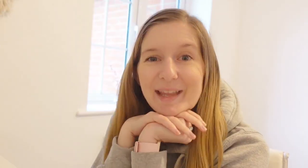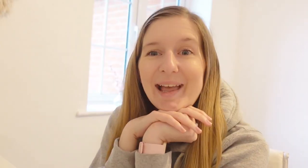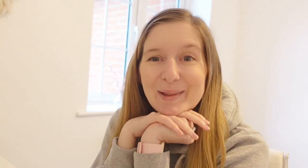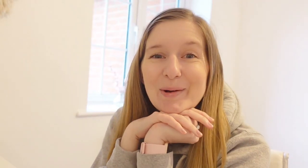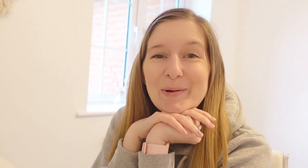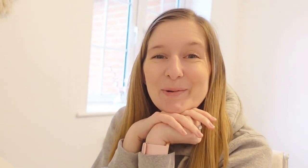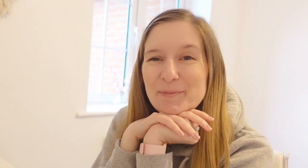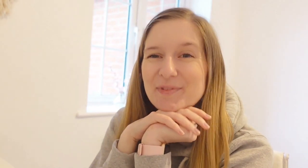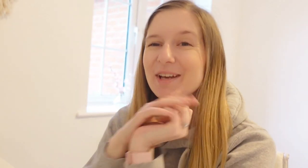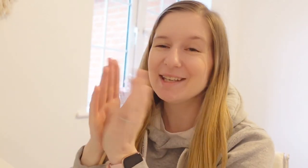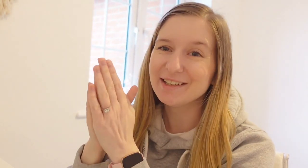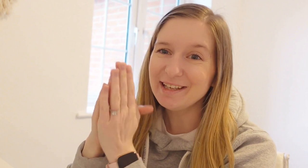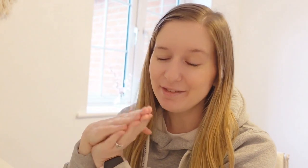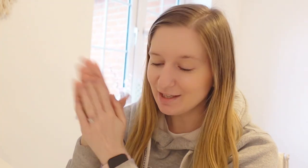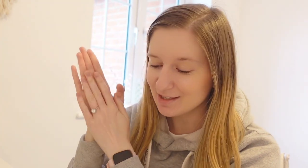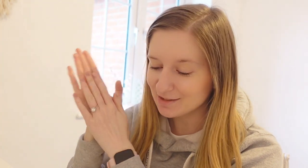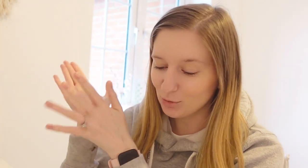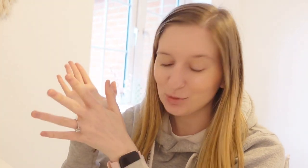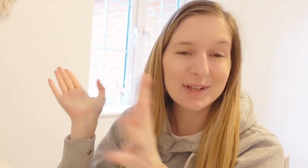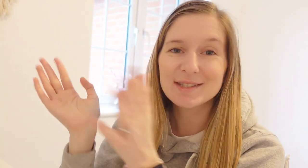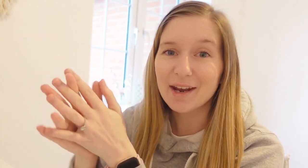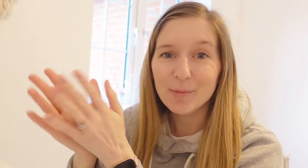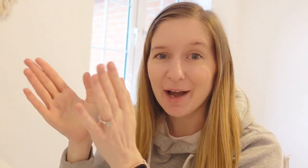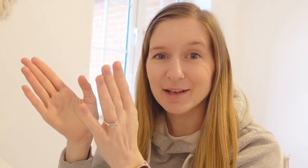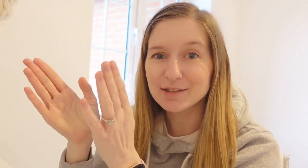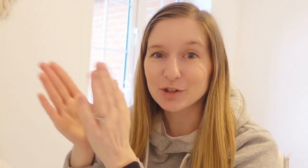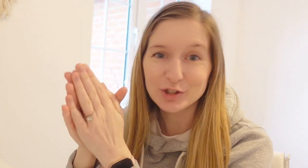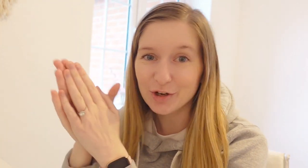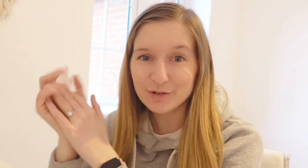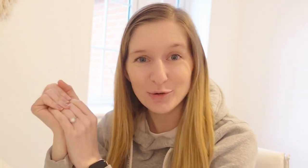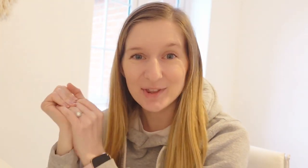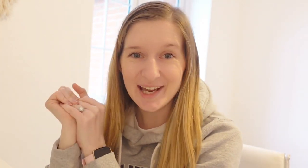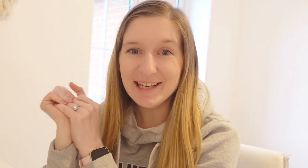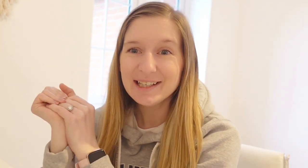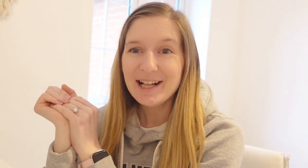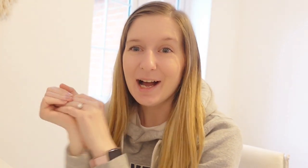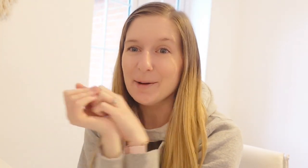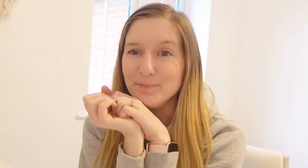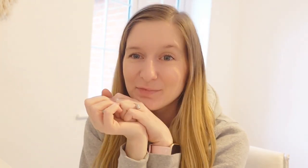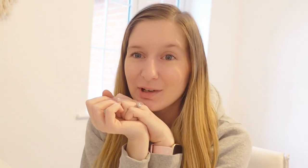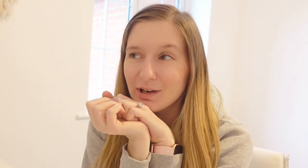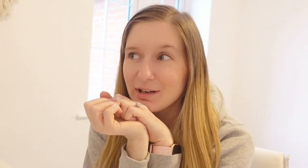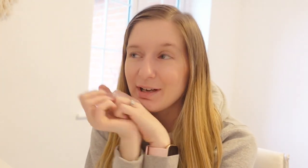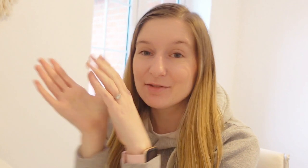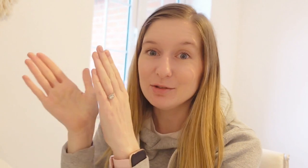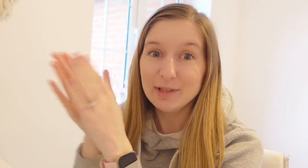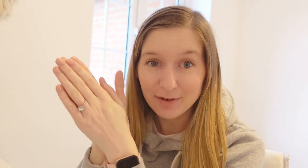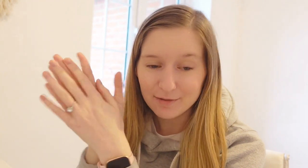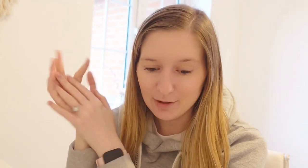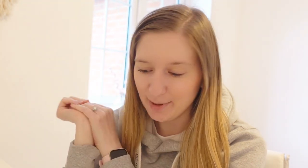Hello! Okay so Evie is all set up and good to go for the day. I have to leave her for a little bit